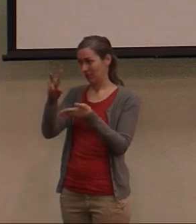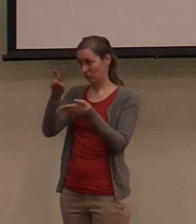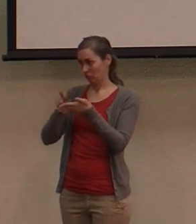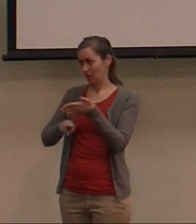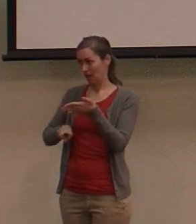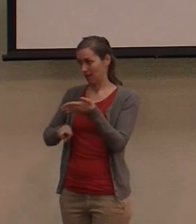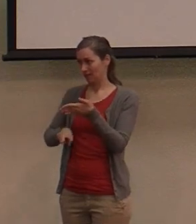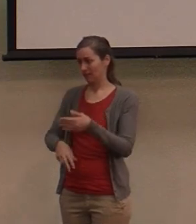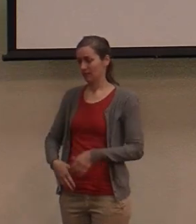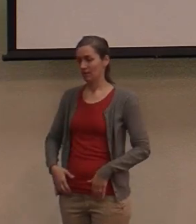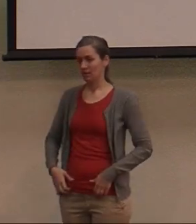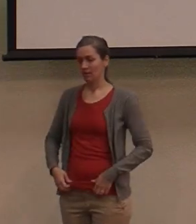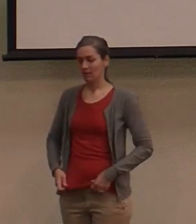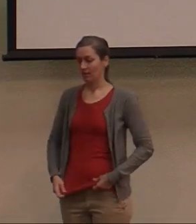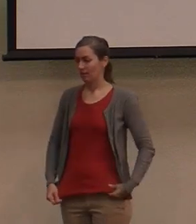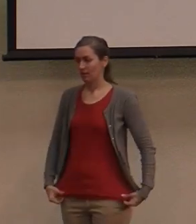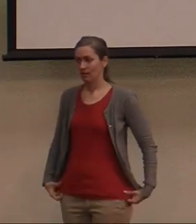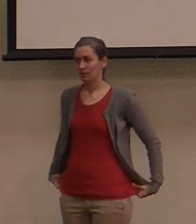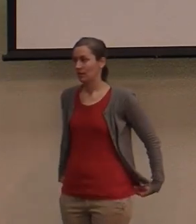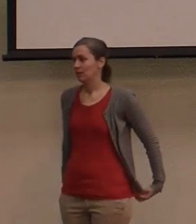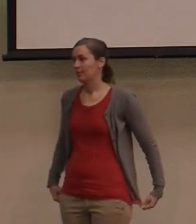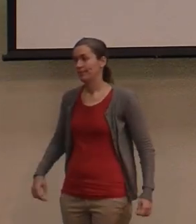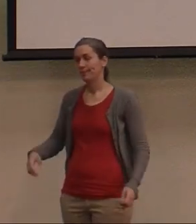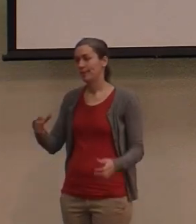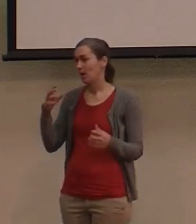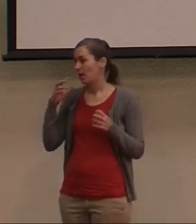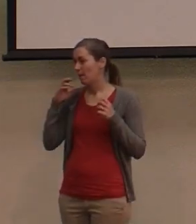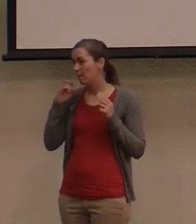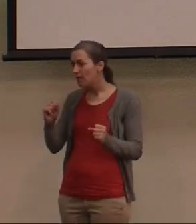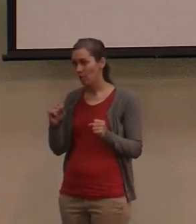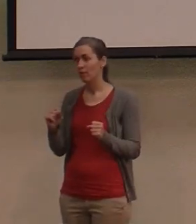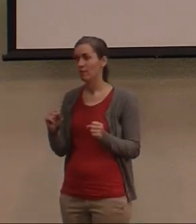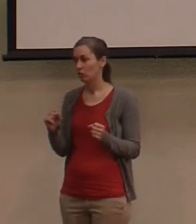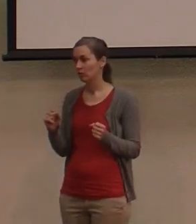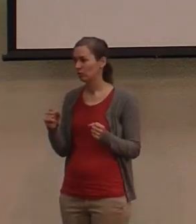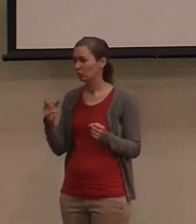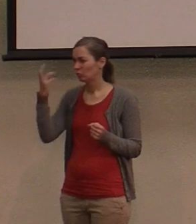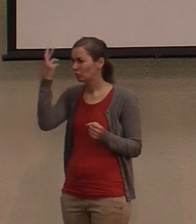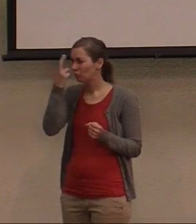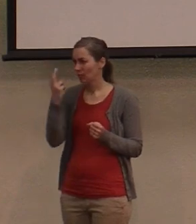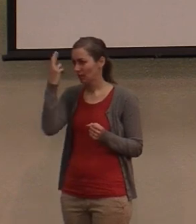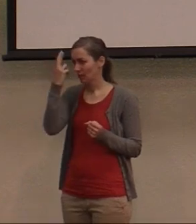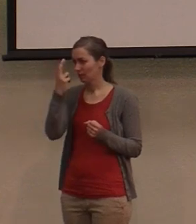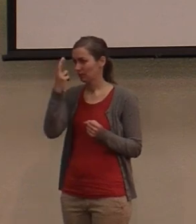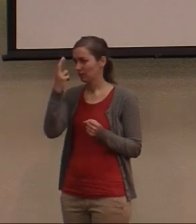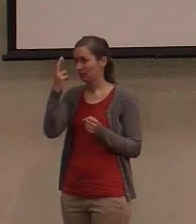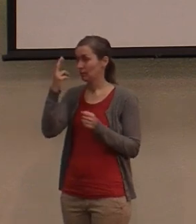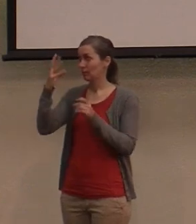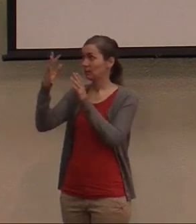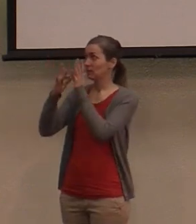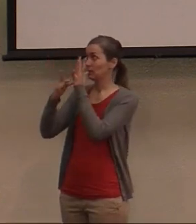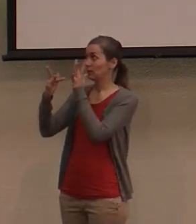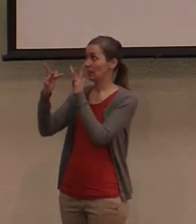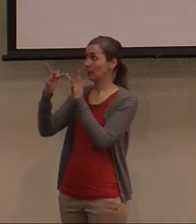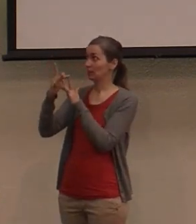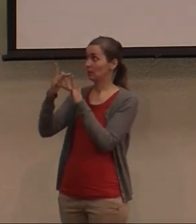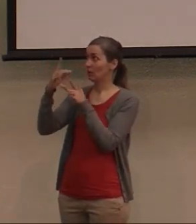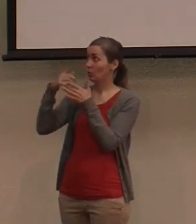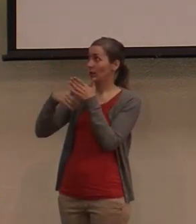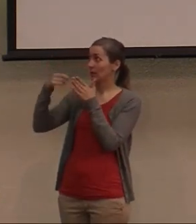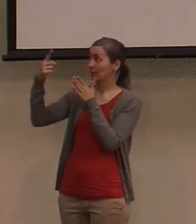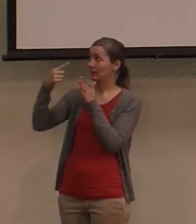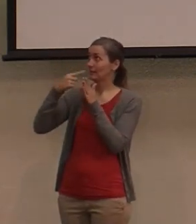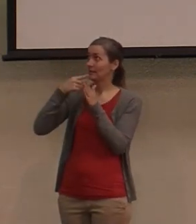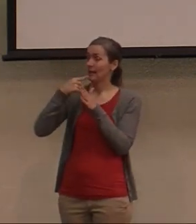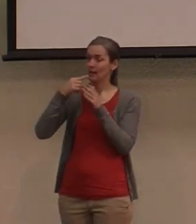I see that in an incredibly powerful life, to realize that what Jesus said over 2,000